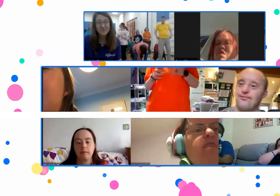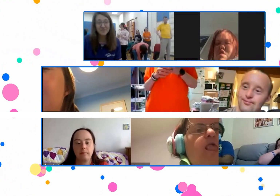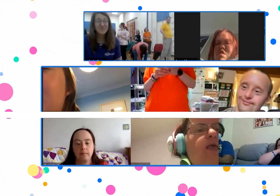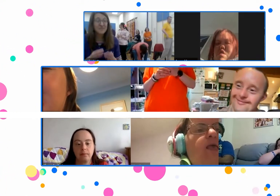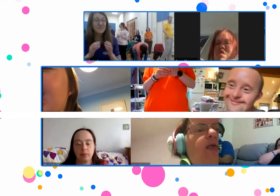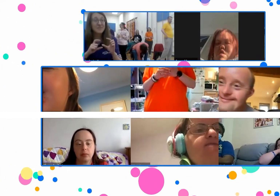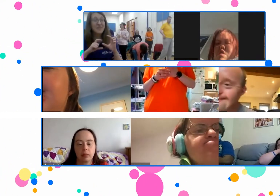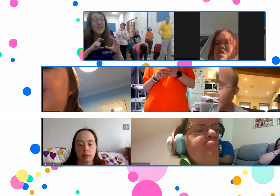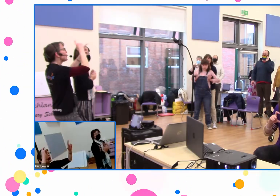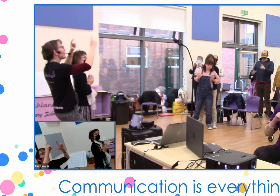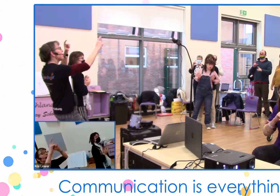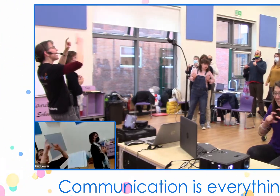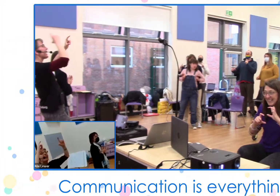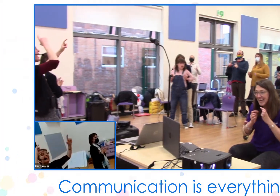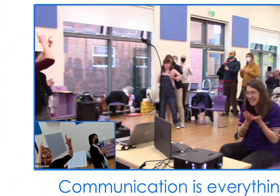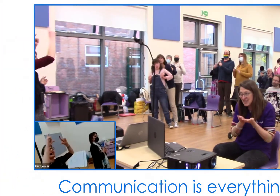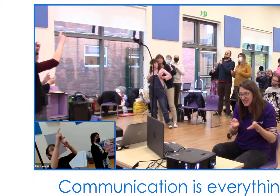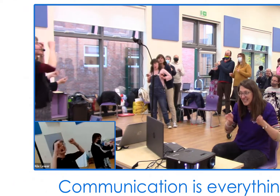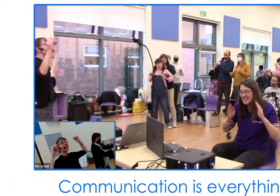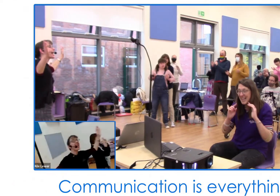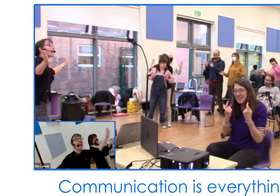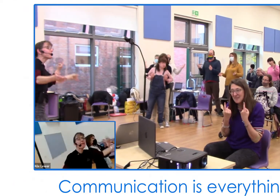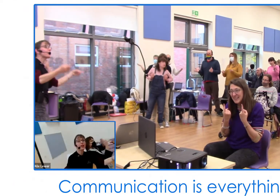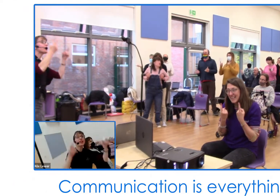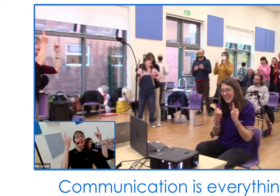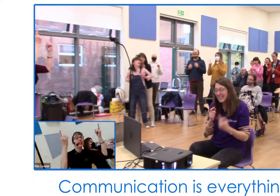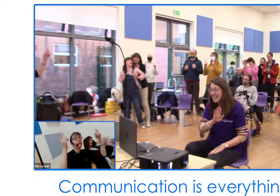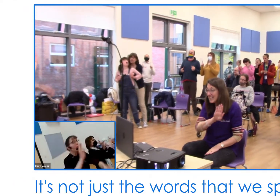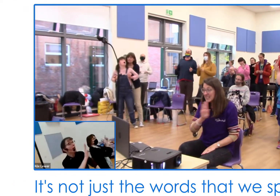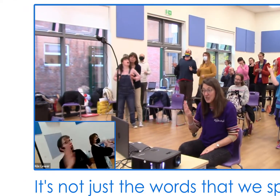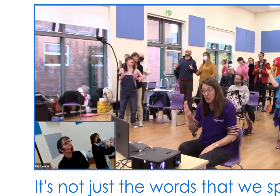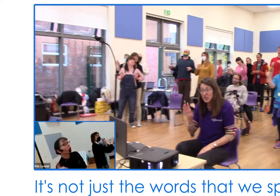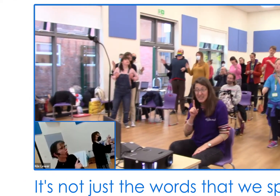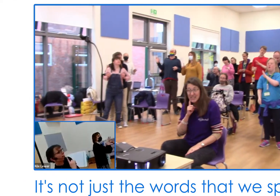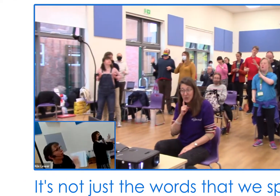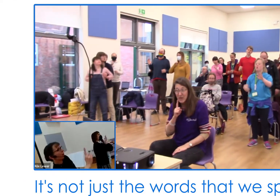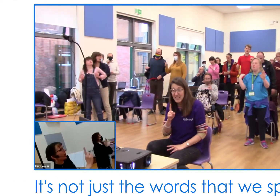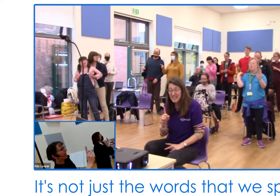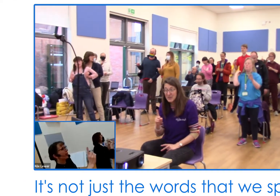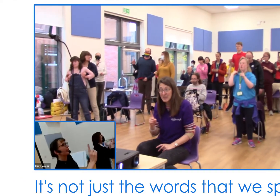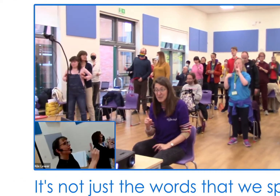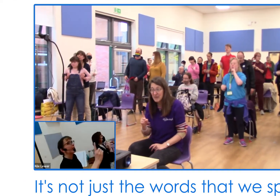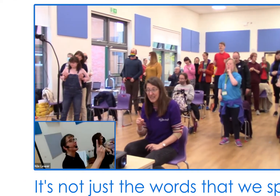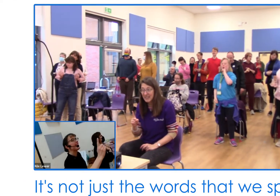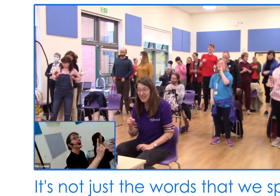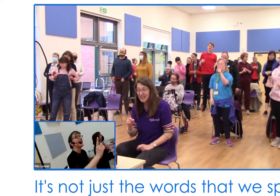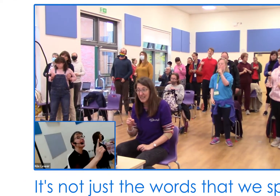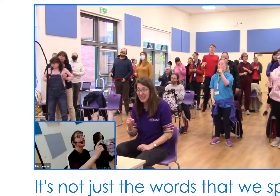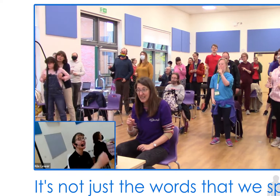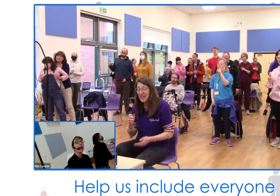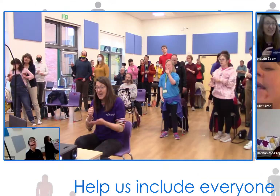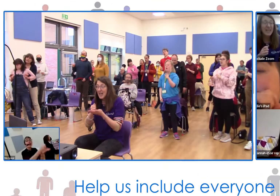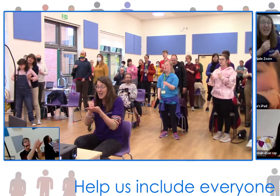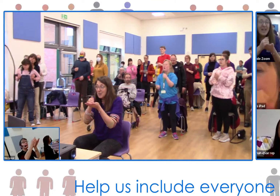One, two. Really patient everything, it's not just the work that we see.